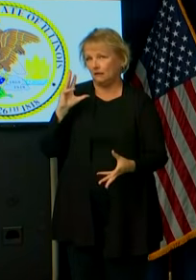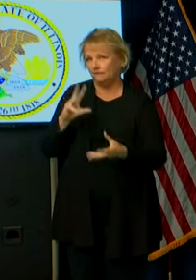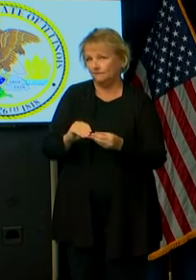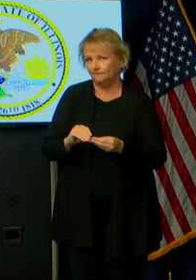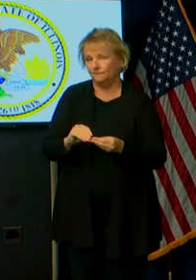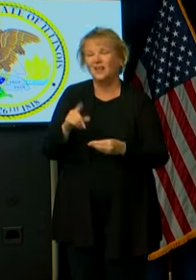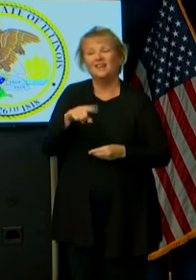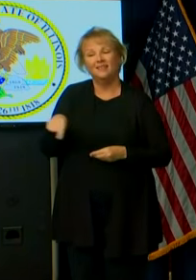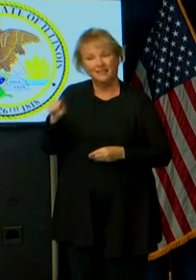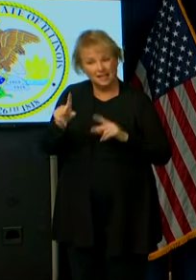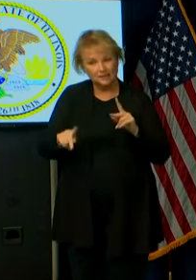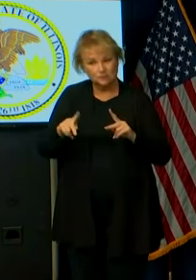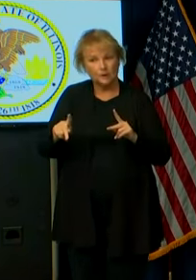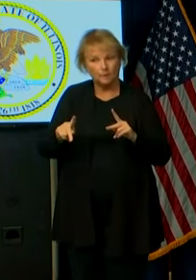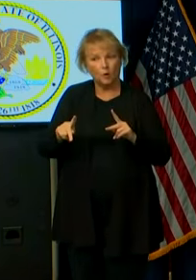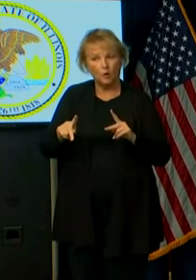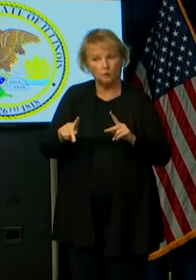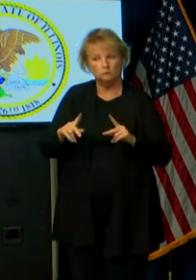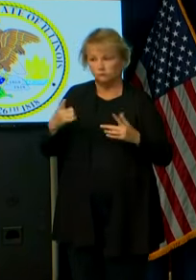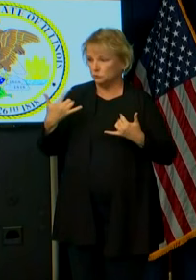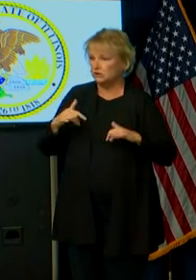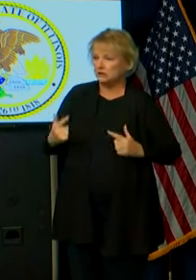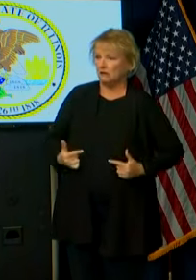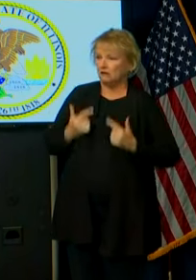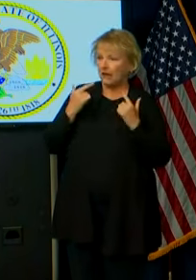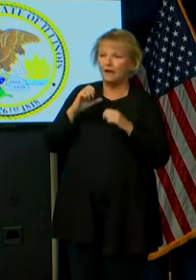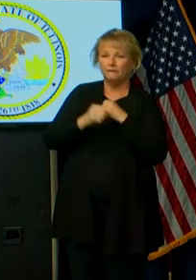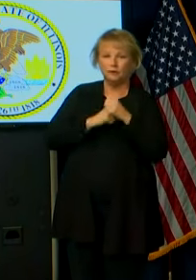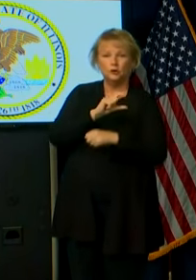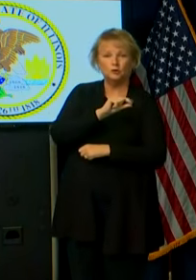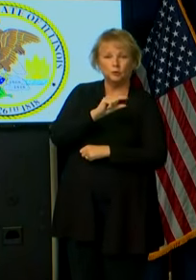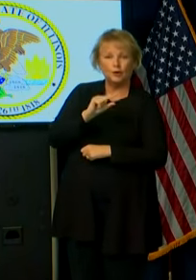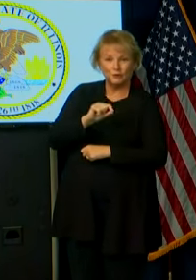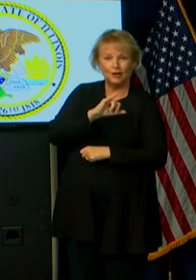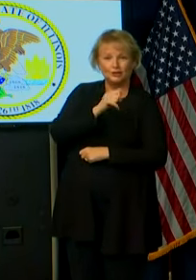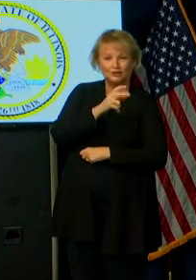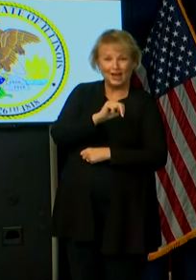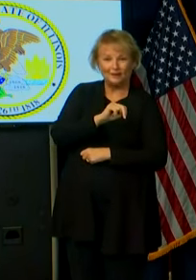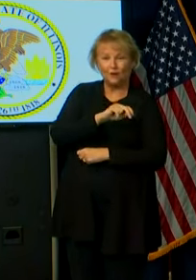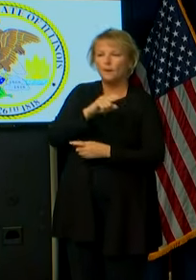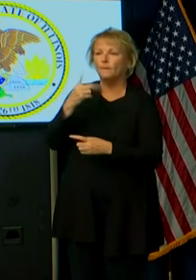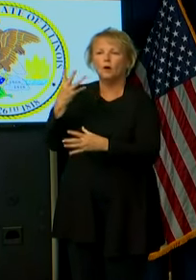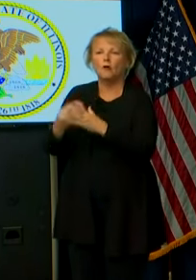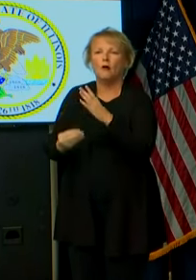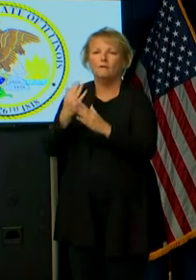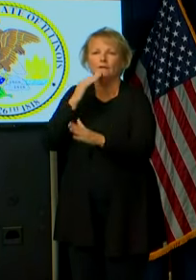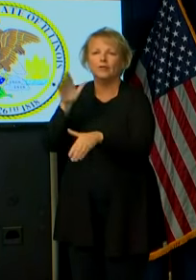These are people who started with us in 2020 and won't be with us at the Thanksgiving table.